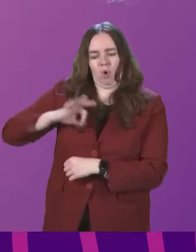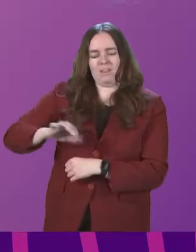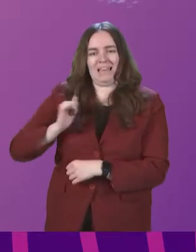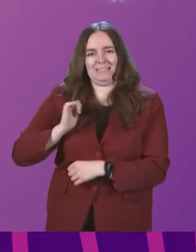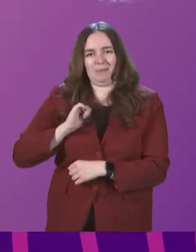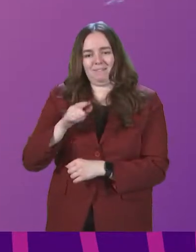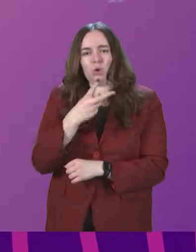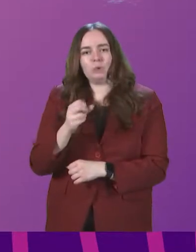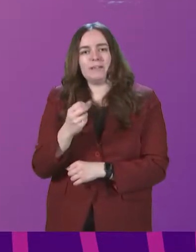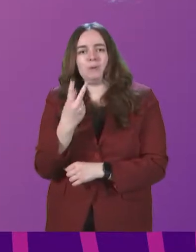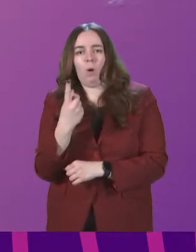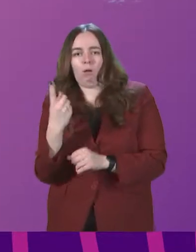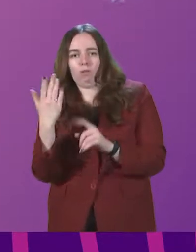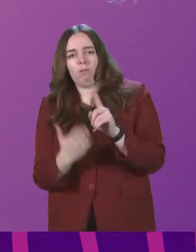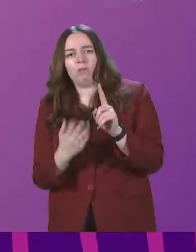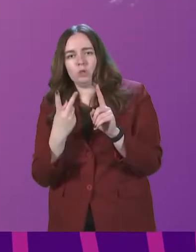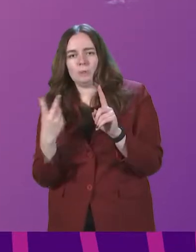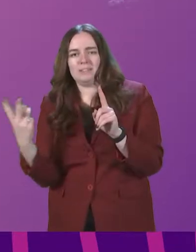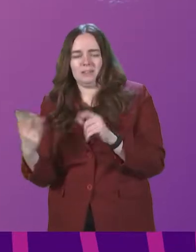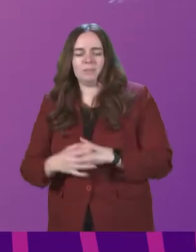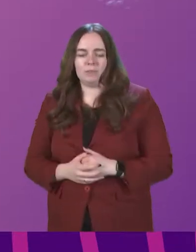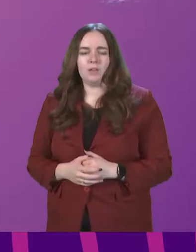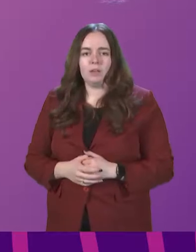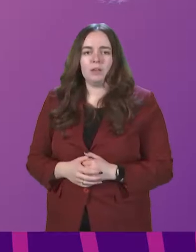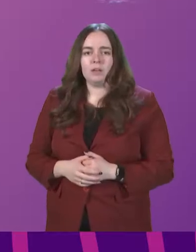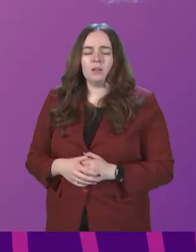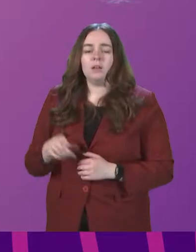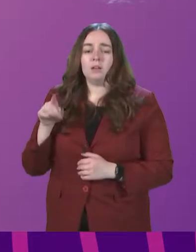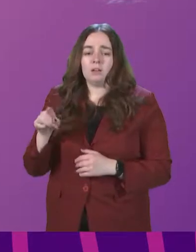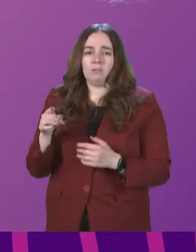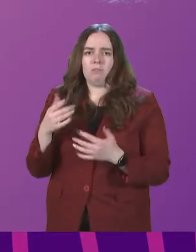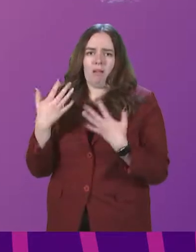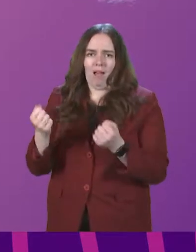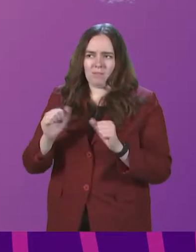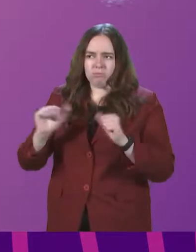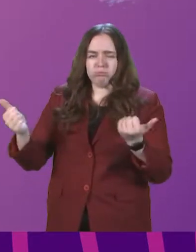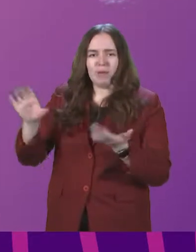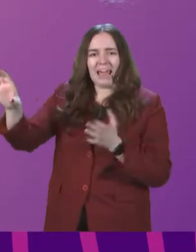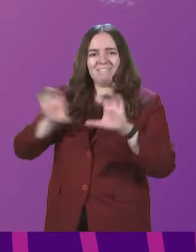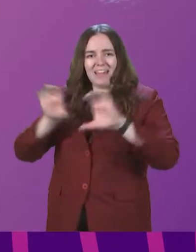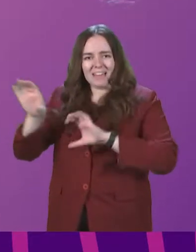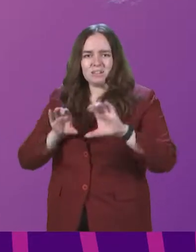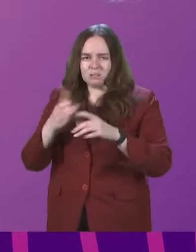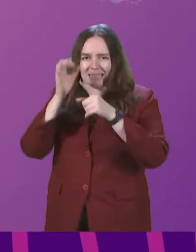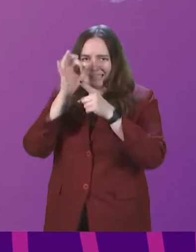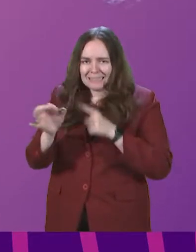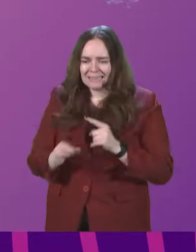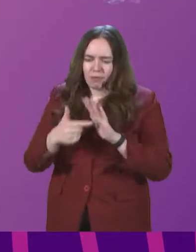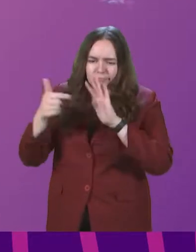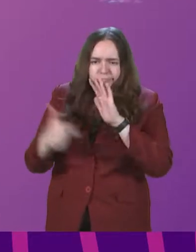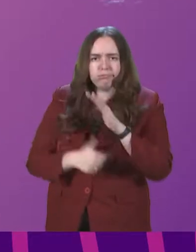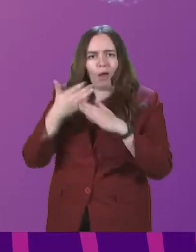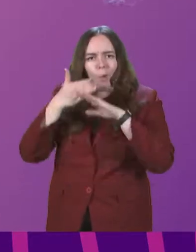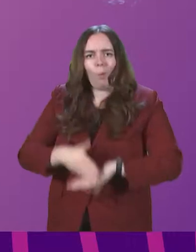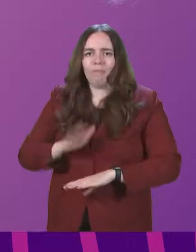-21. We were pleased that the recent sale process attracted bids from credible investors, and very detailed and extensive work was done